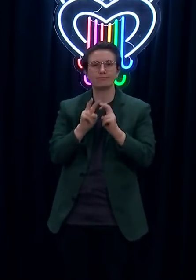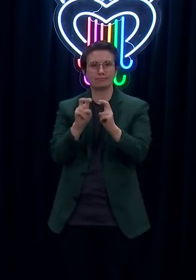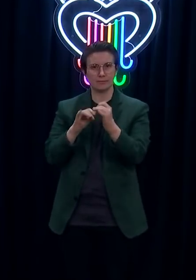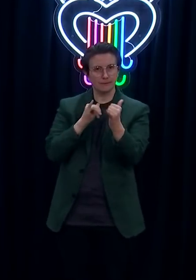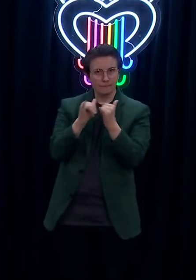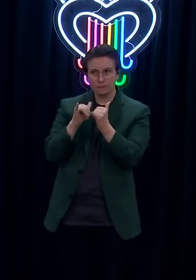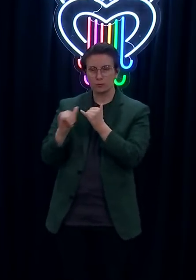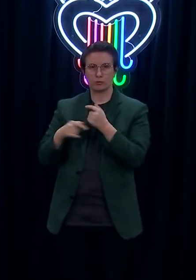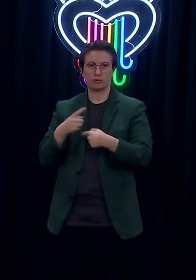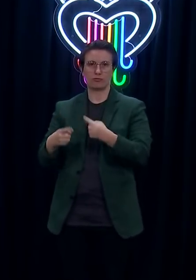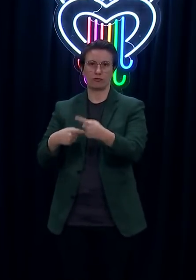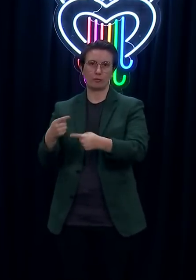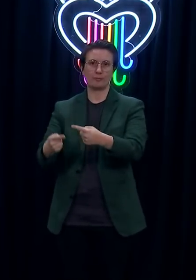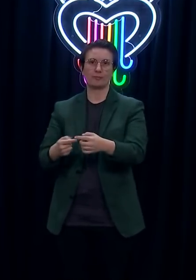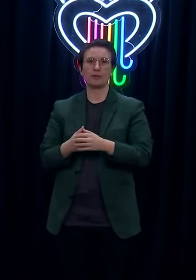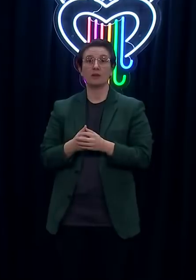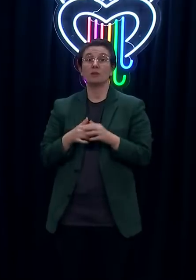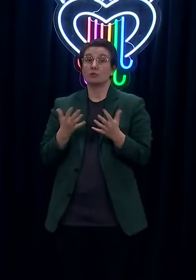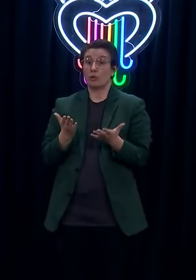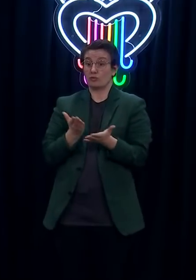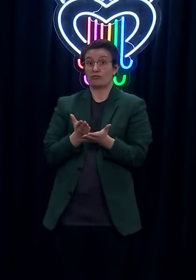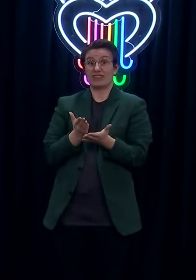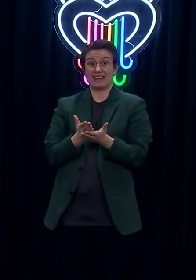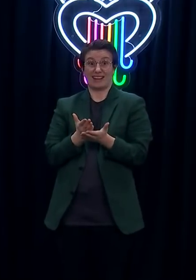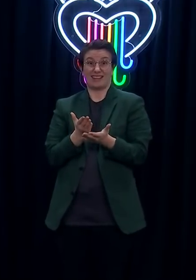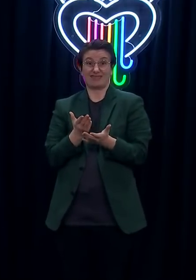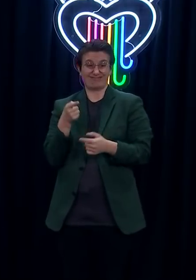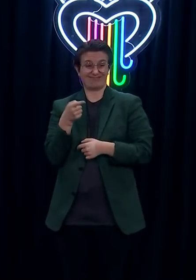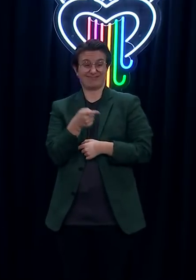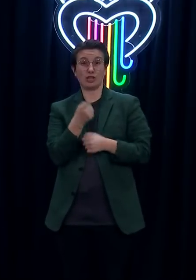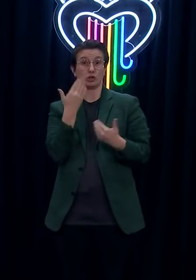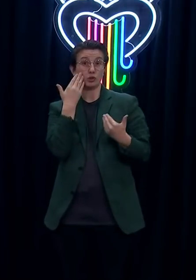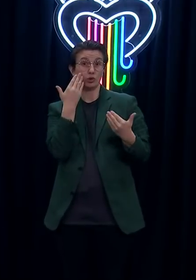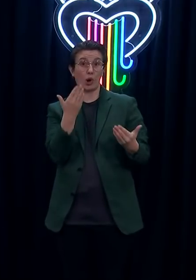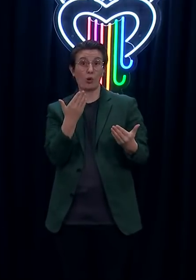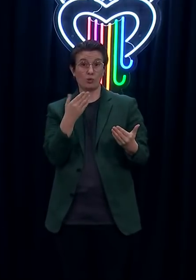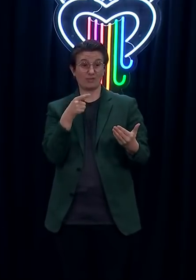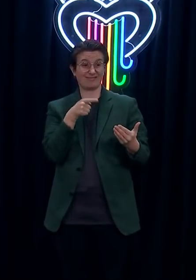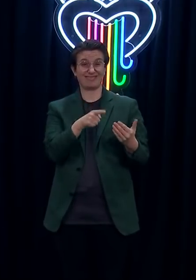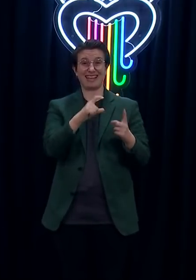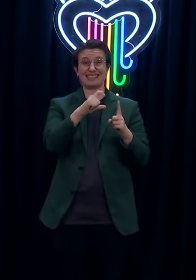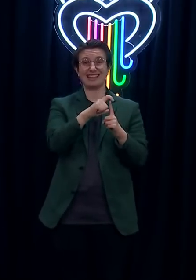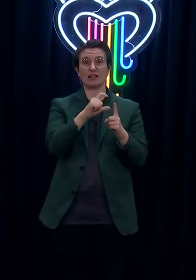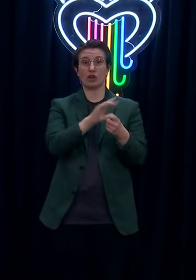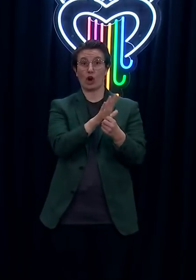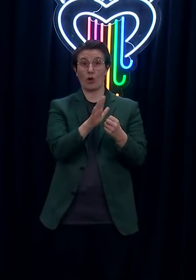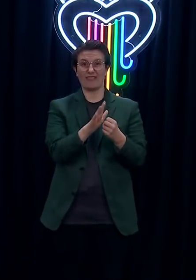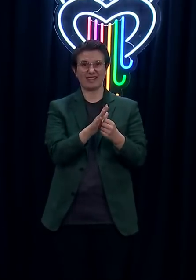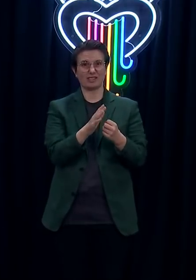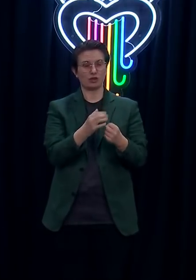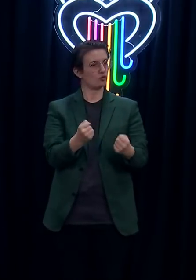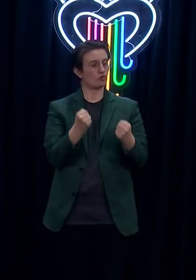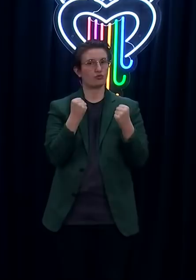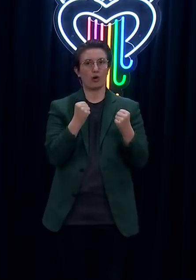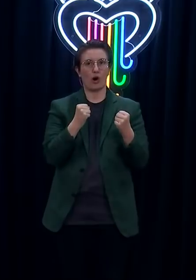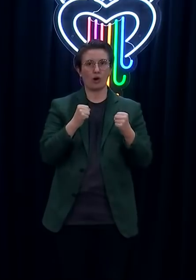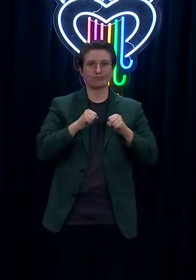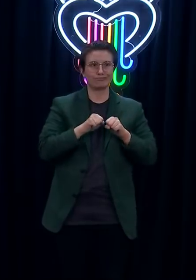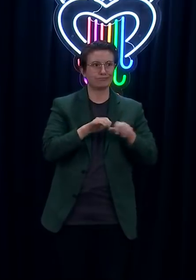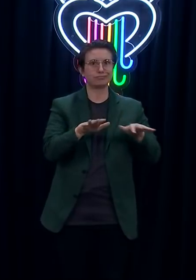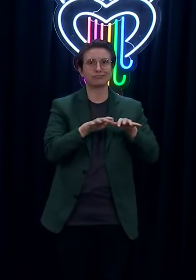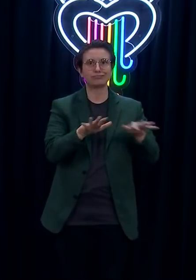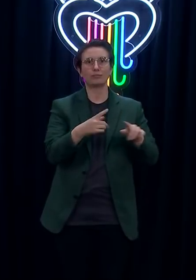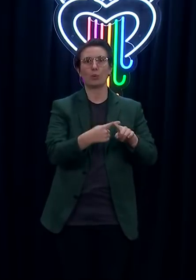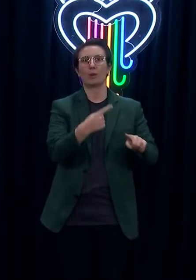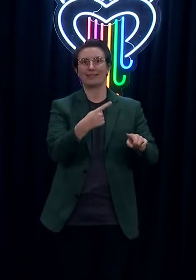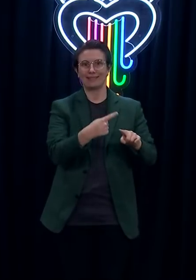ramifications of Delta being highly infectious and it infecting people across households, and sometimes in a domino